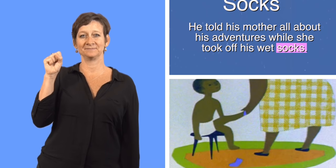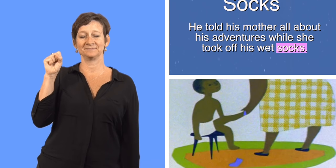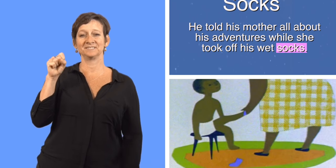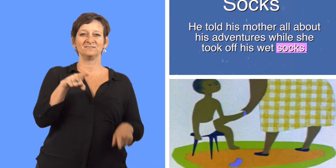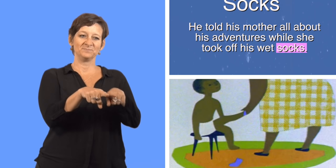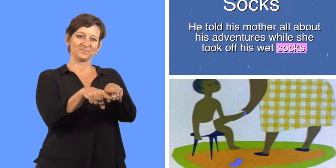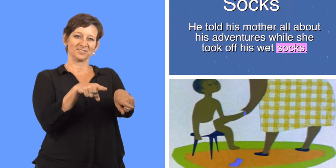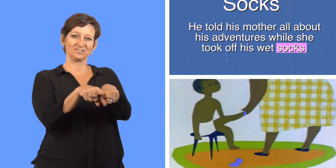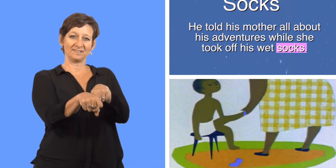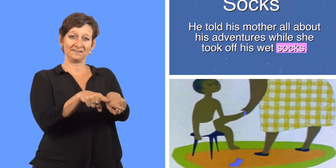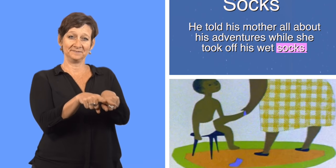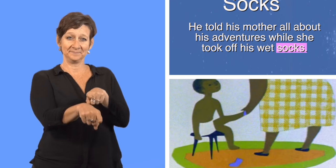Socks